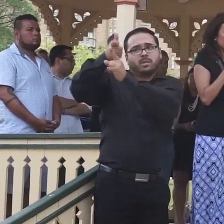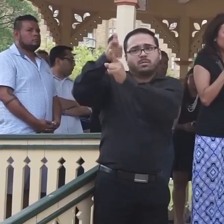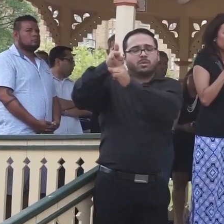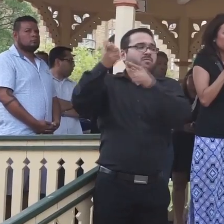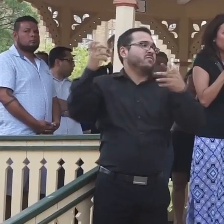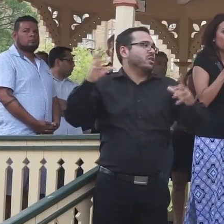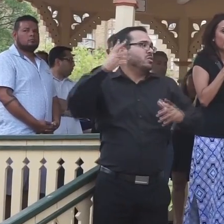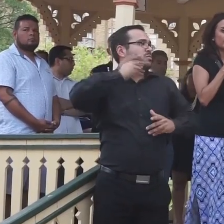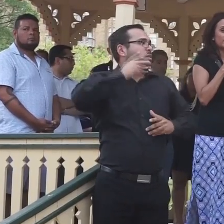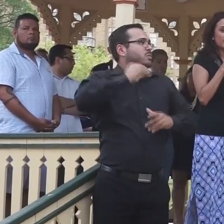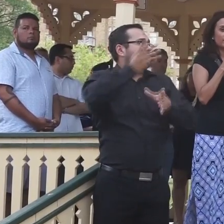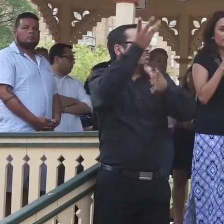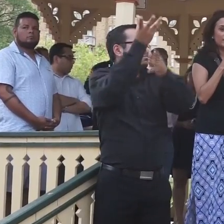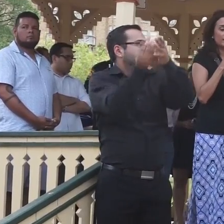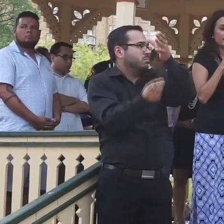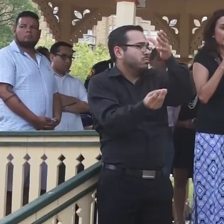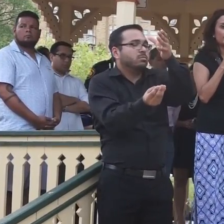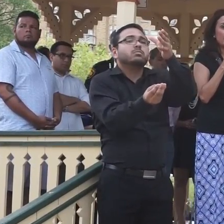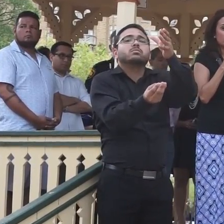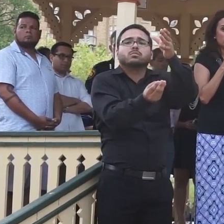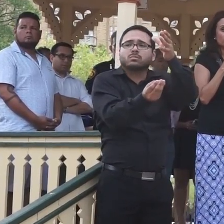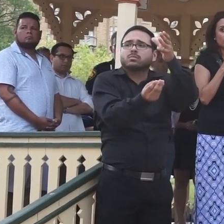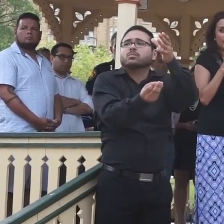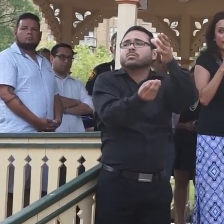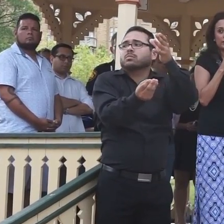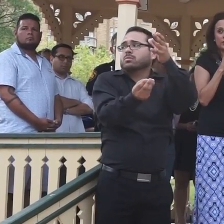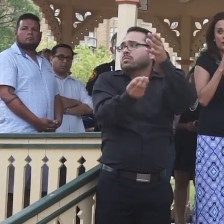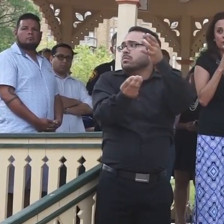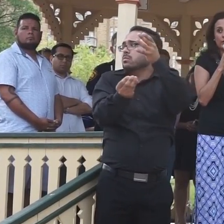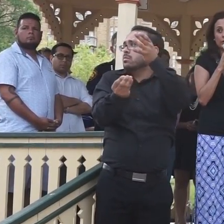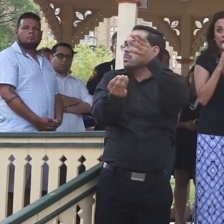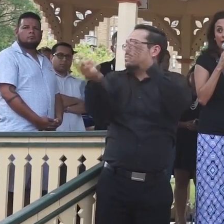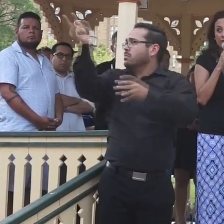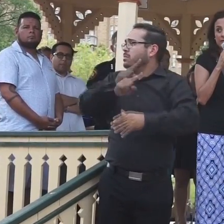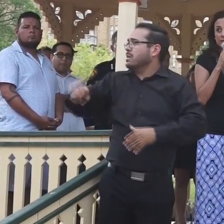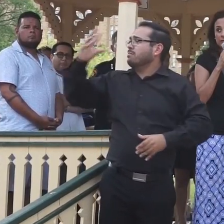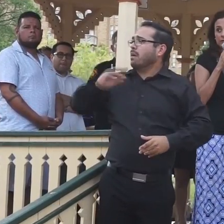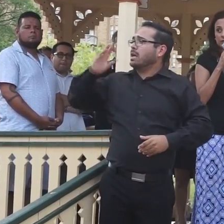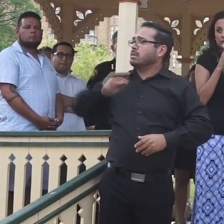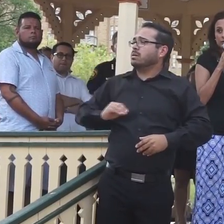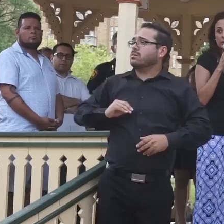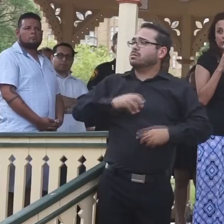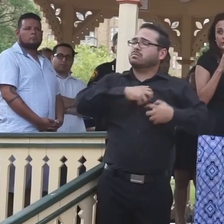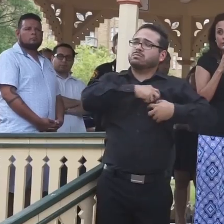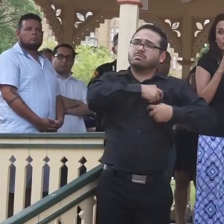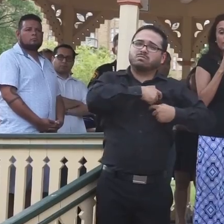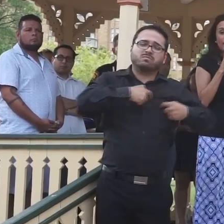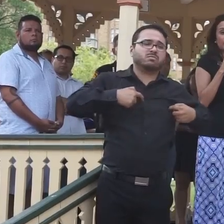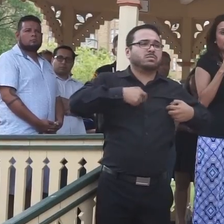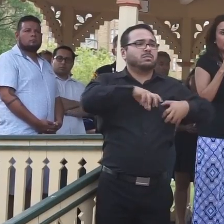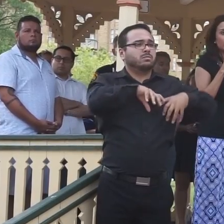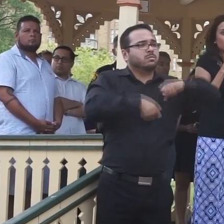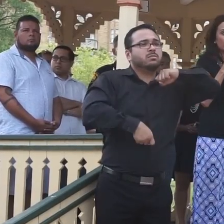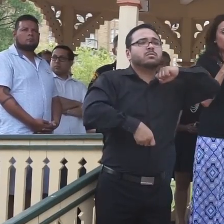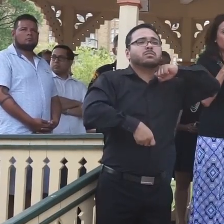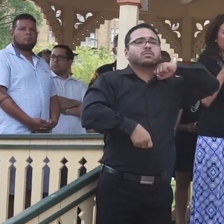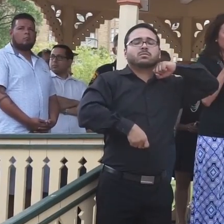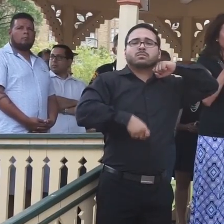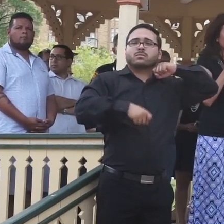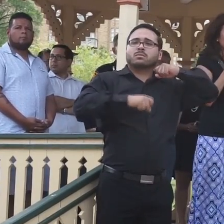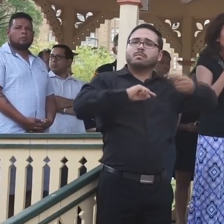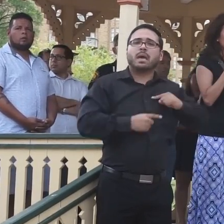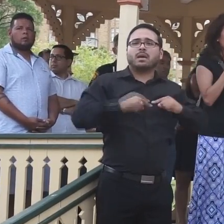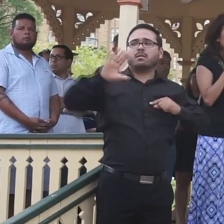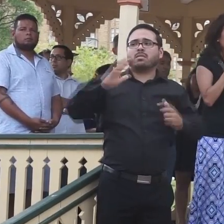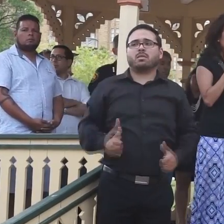who are at this time facing unimaginable pain and sorrow in their lives. Know that we are